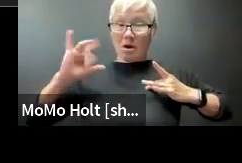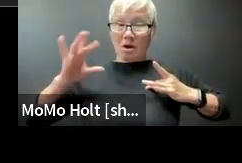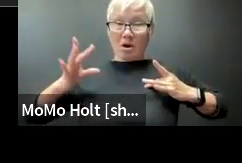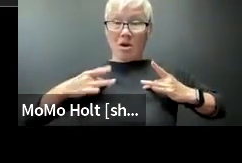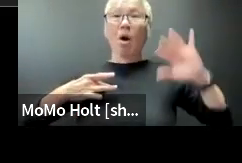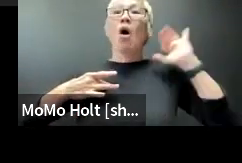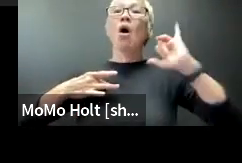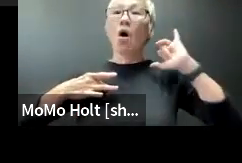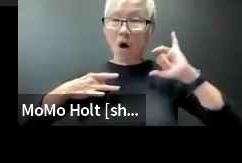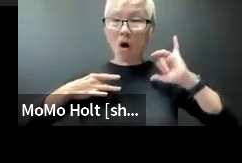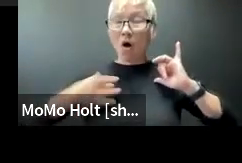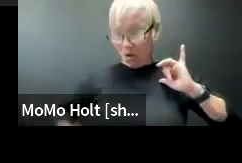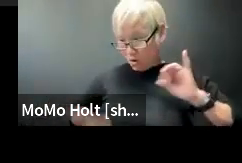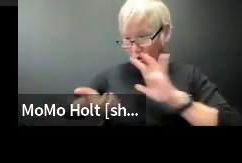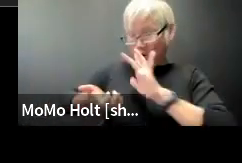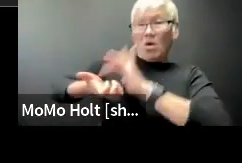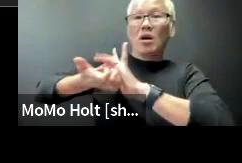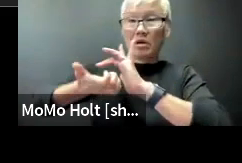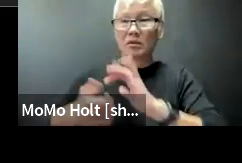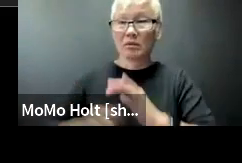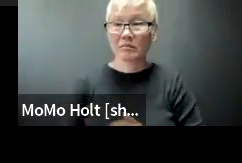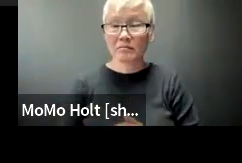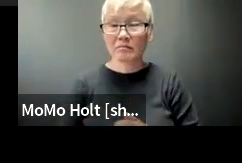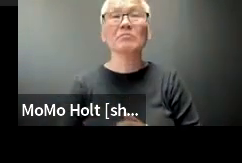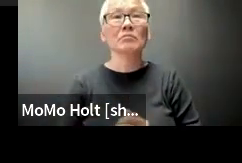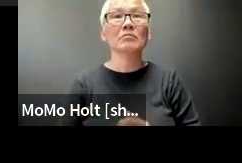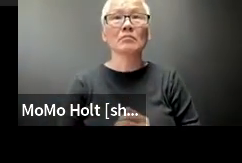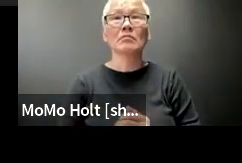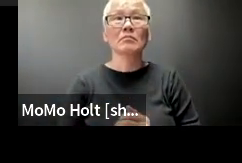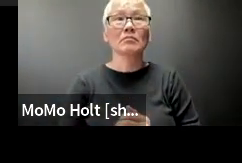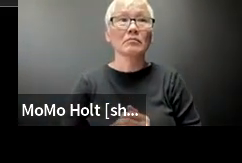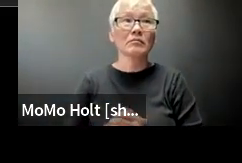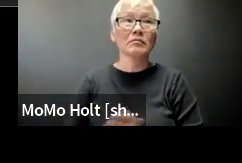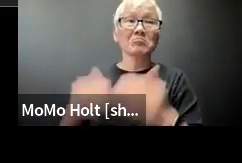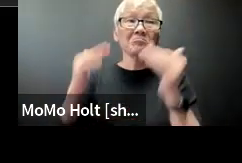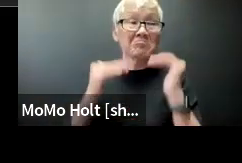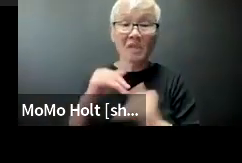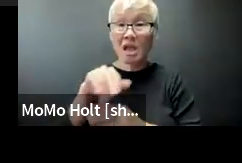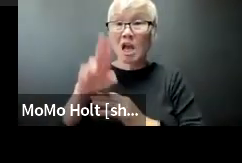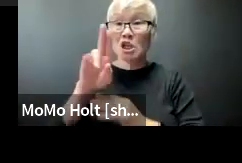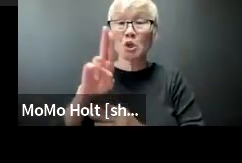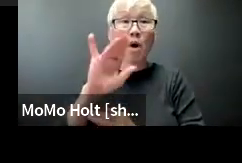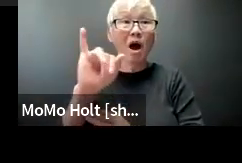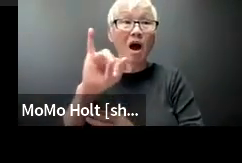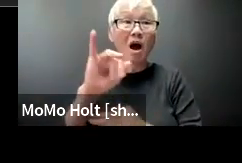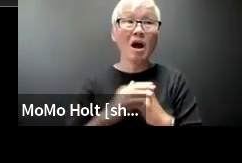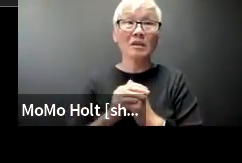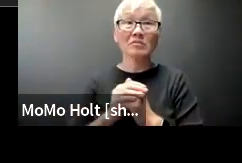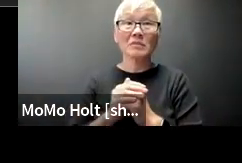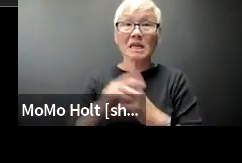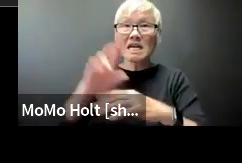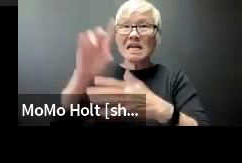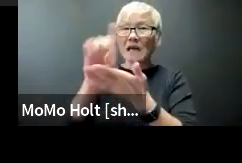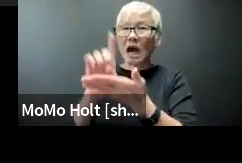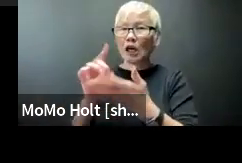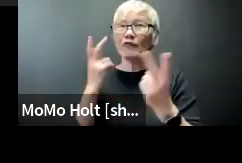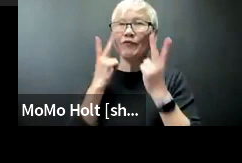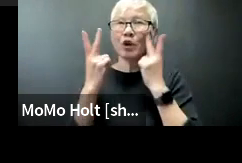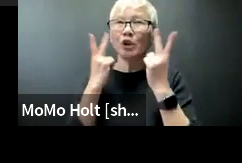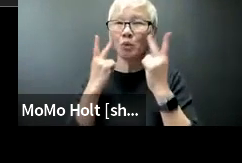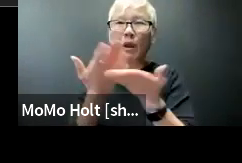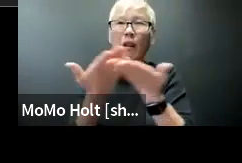where they can connect to having the hearing enhancement. And then UI,